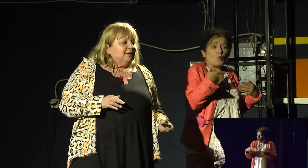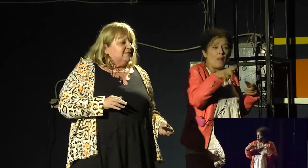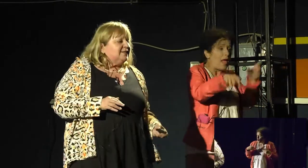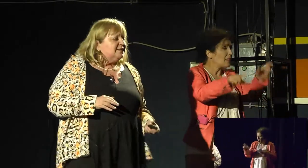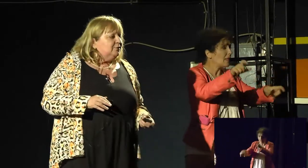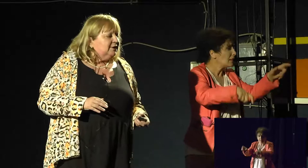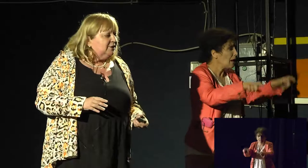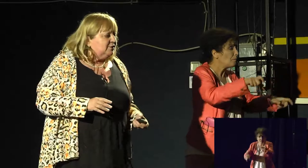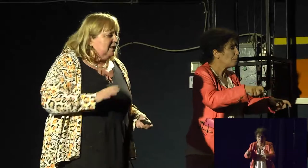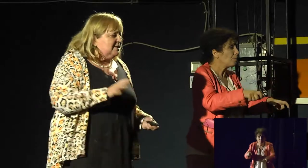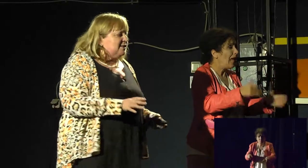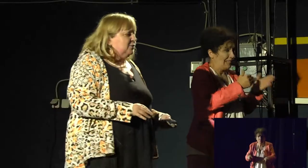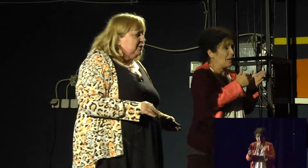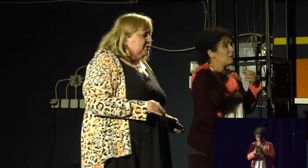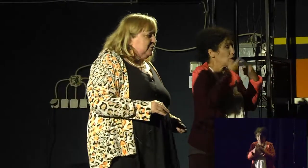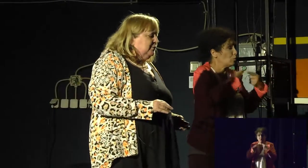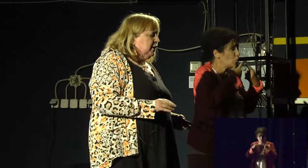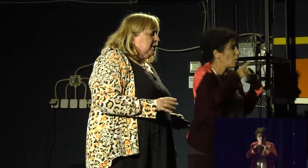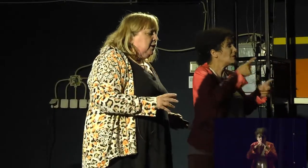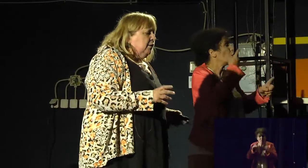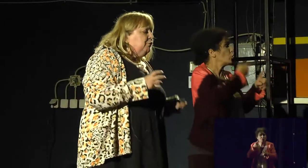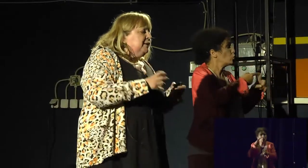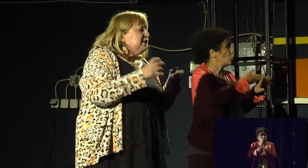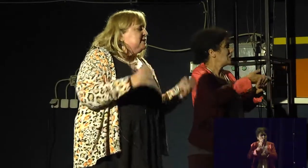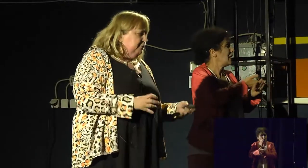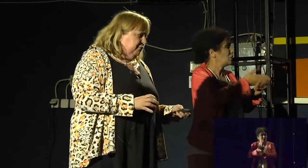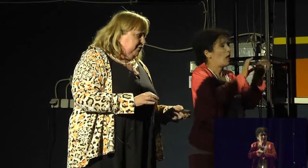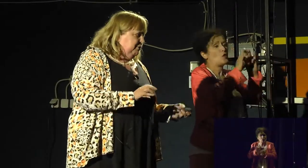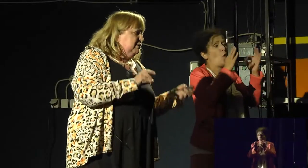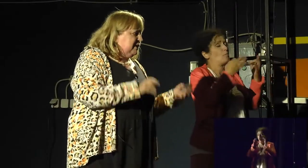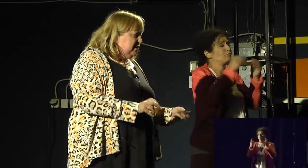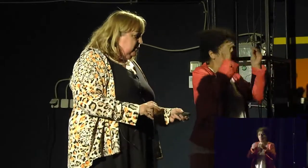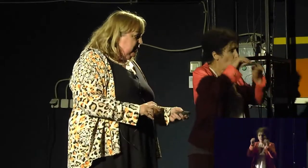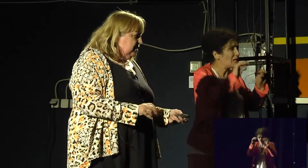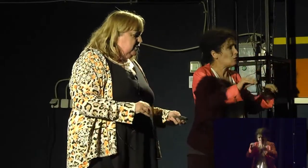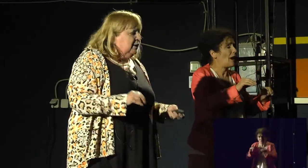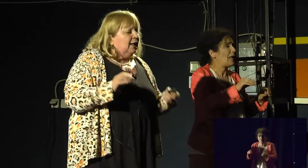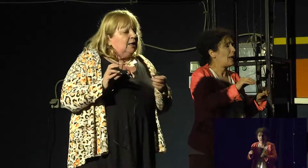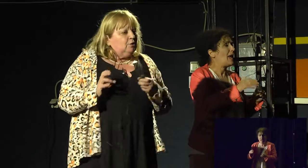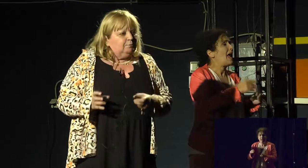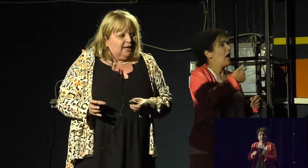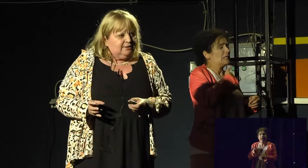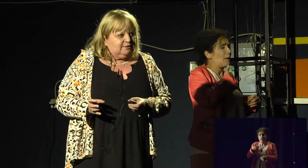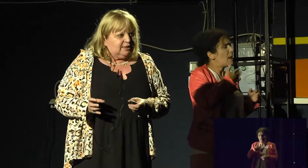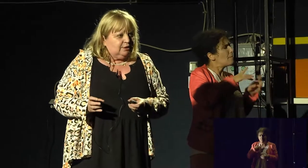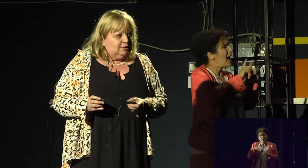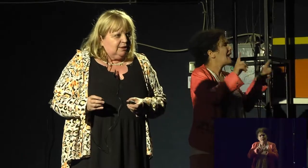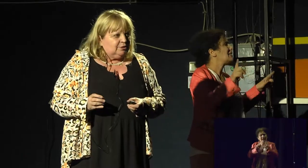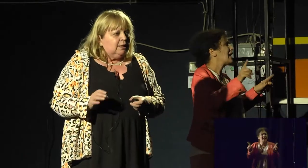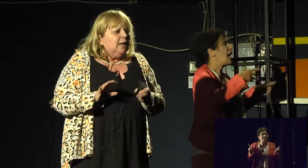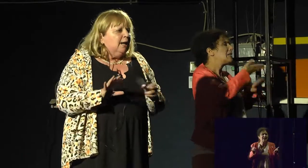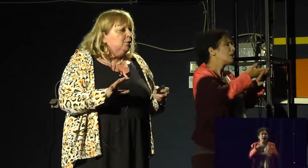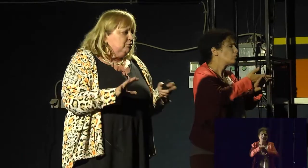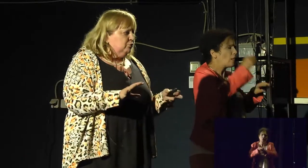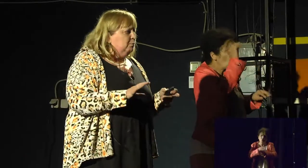comprehensive sex education and sex education. For me, there's a difference between sex education and comprehensive sex